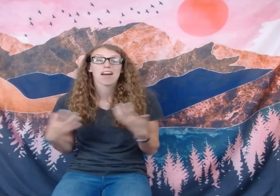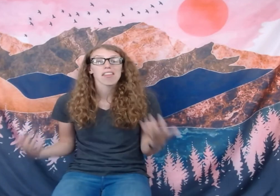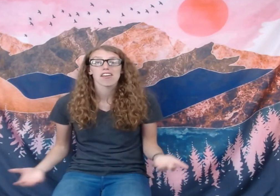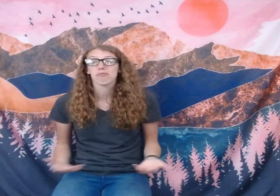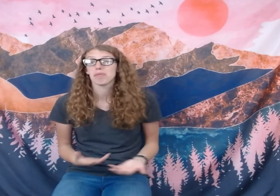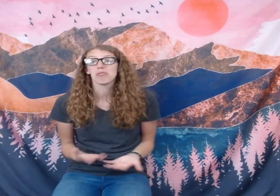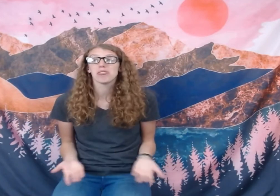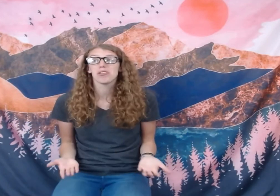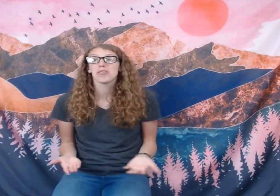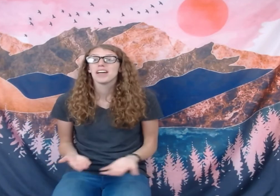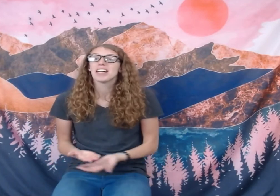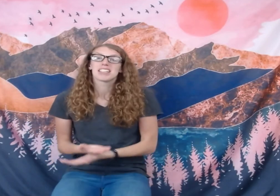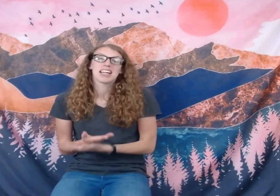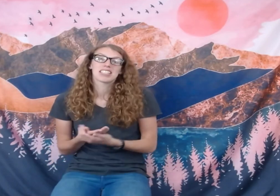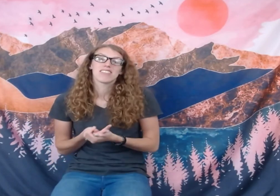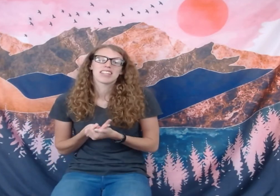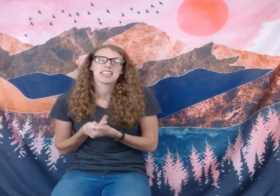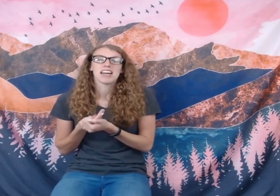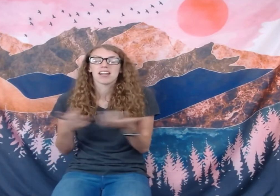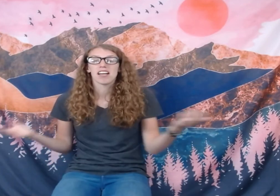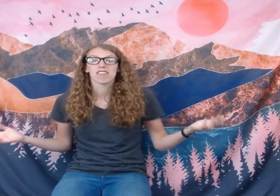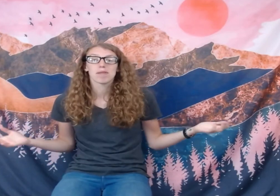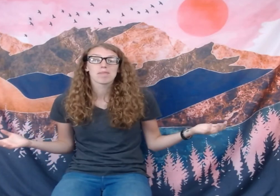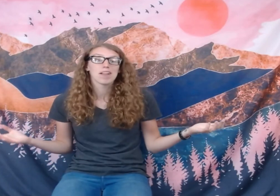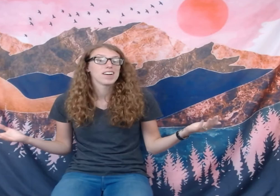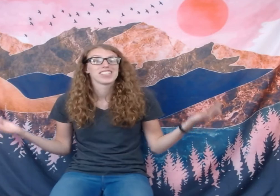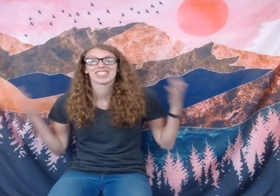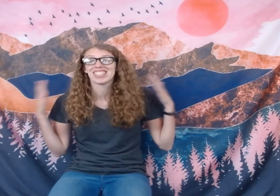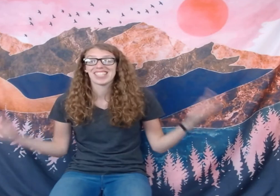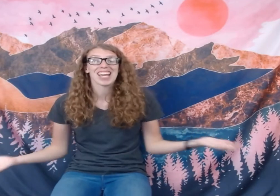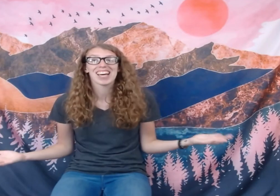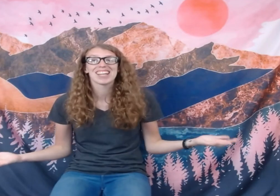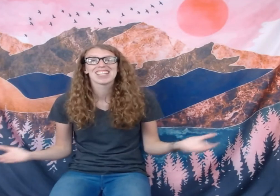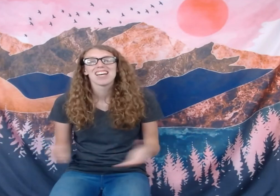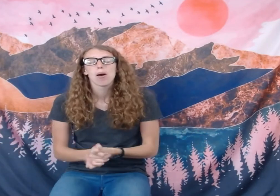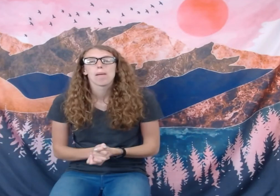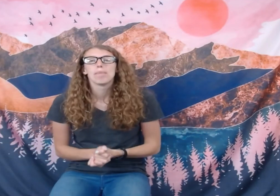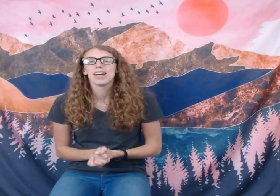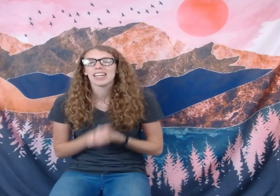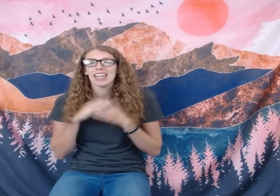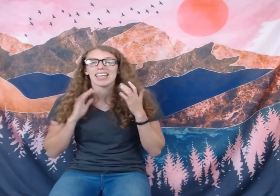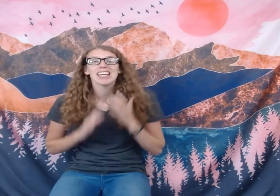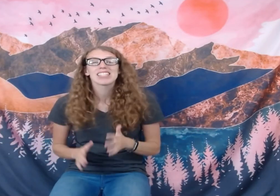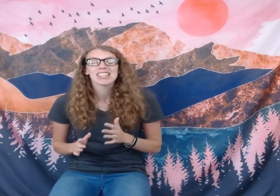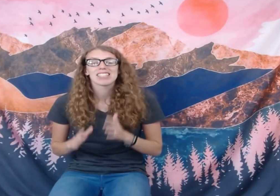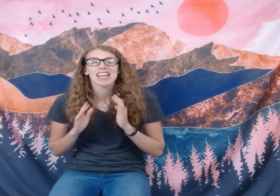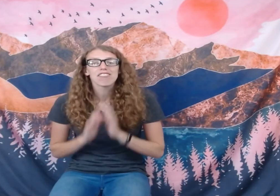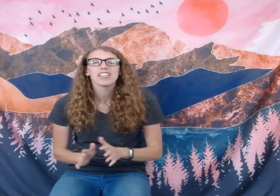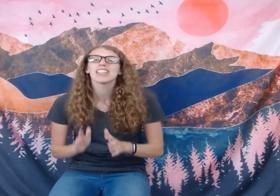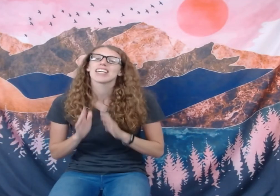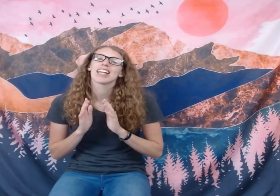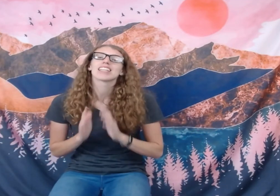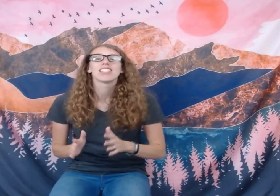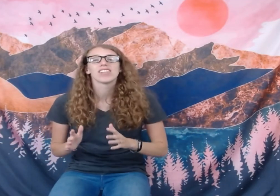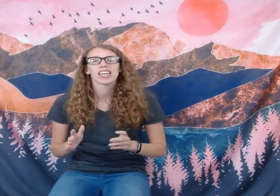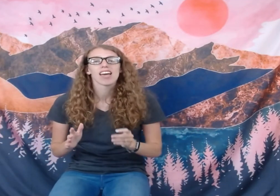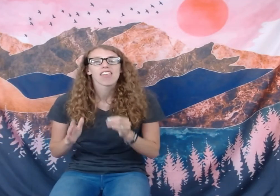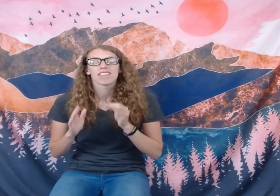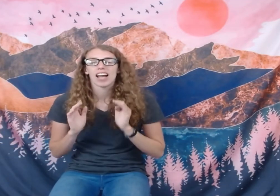not a lot of people do. It's an activity that not a lot of people understand. But it is definitely an activity that